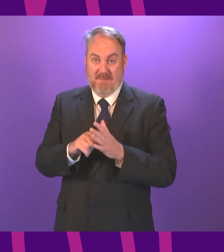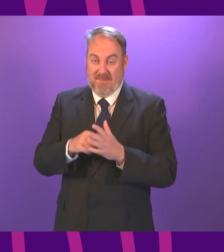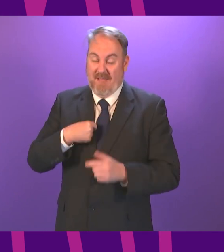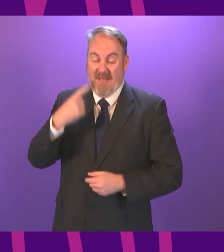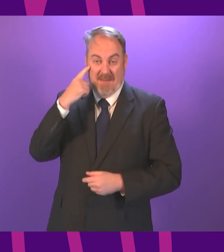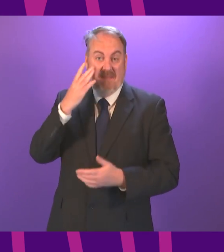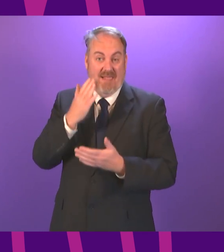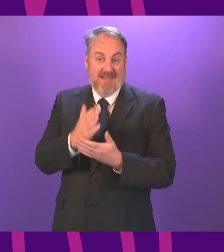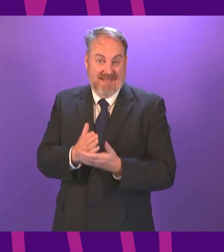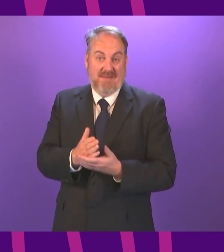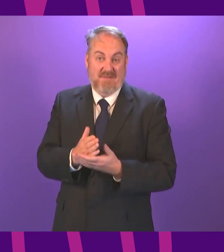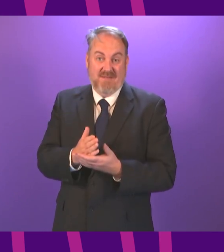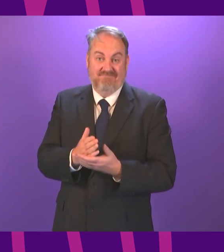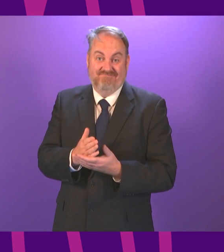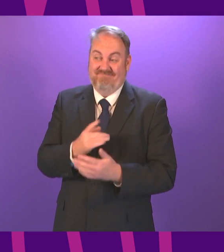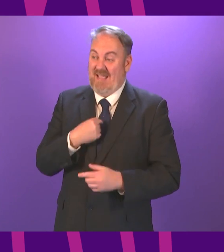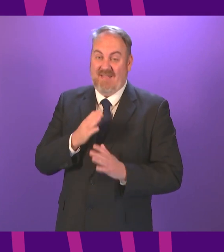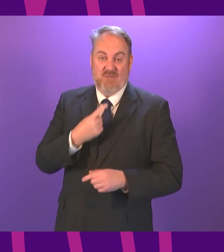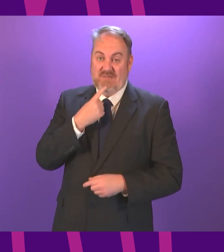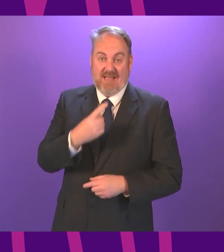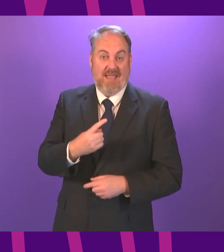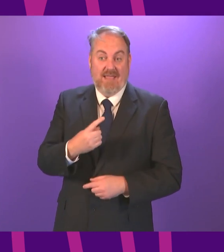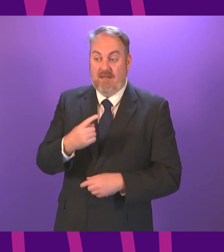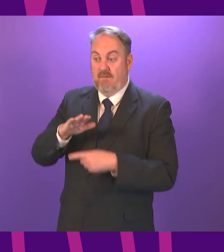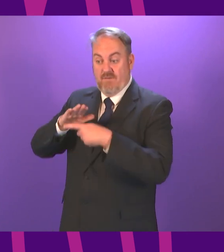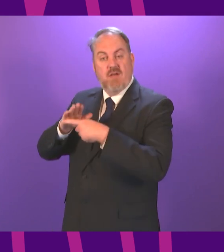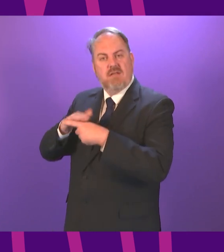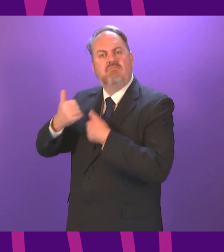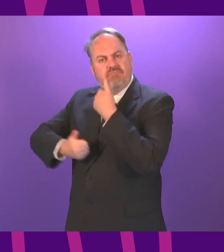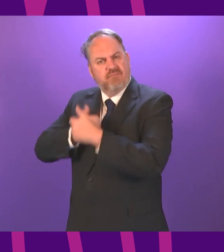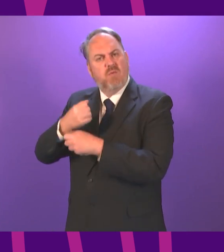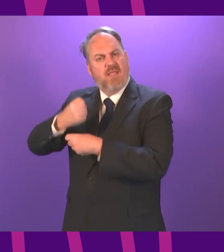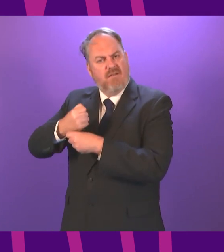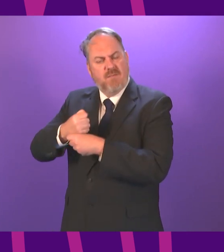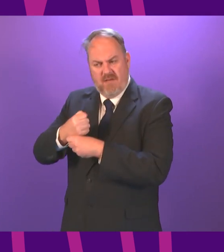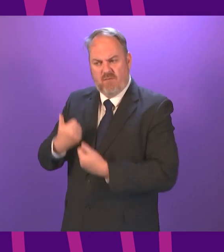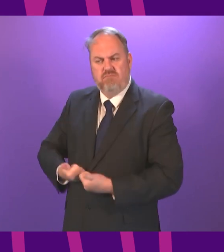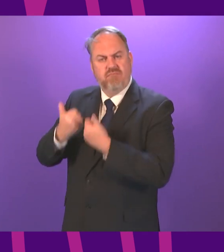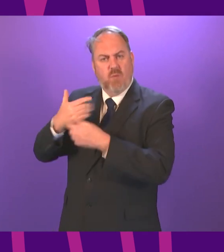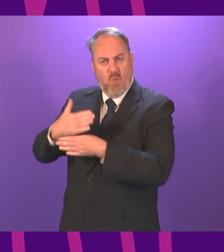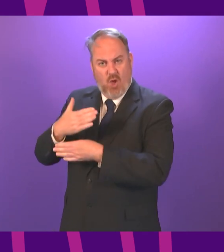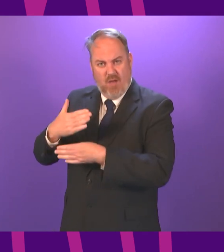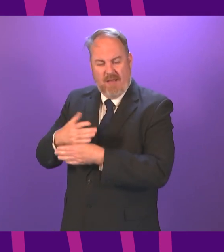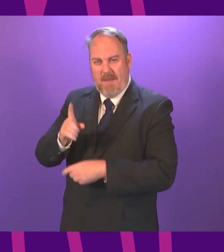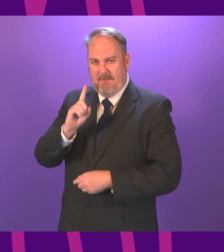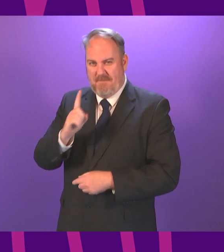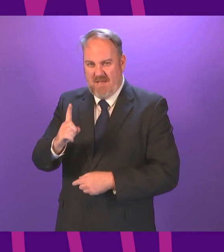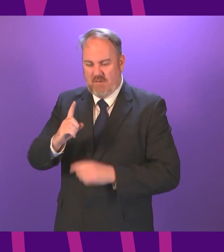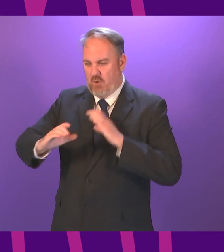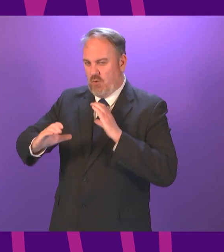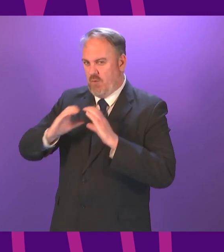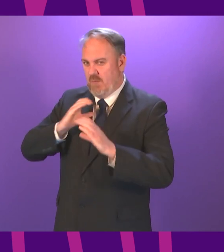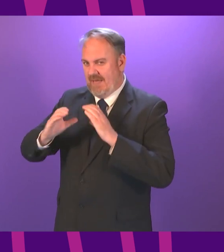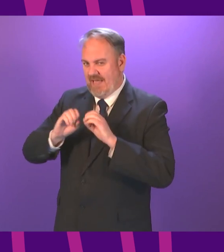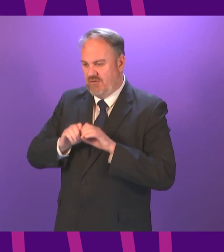think, for its level of communication, particularly at the start of this pandemic. I think there is a real risk that that level of communication and public